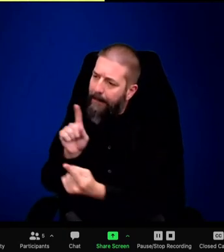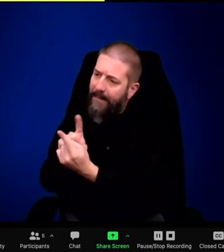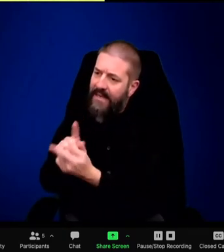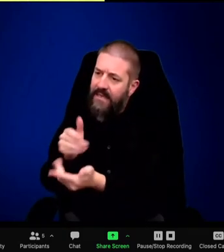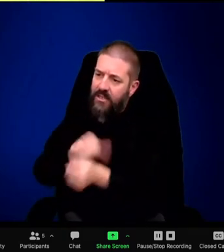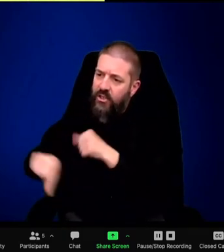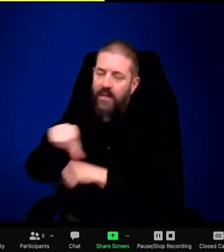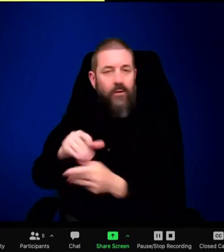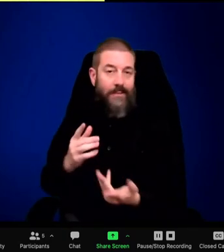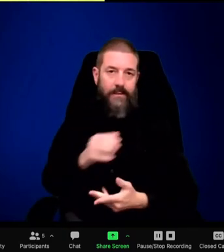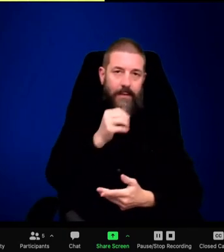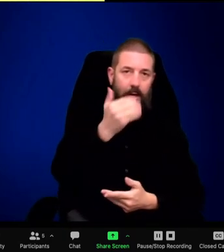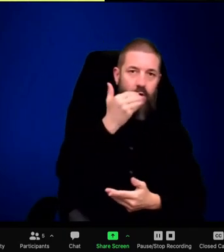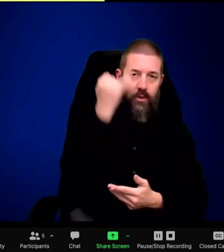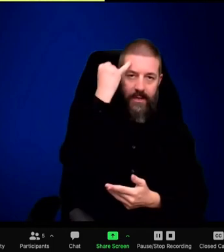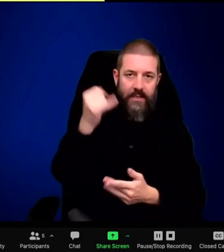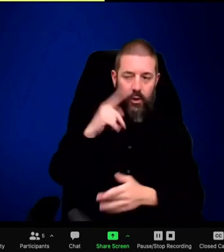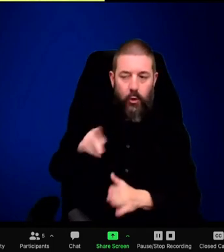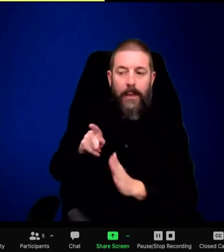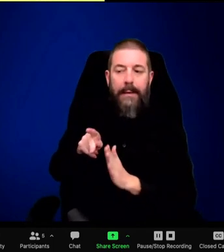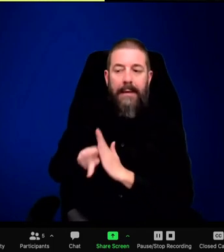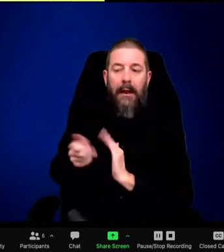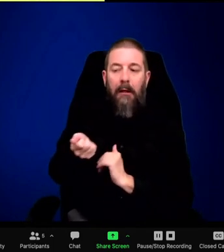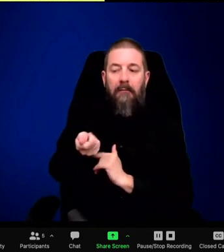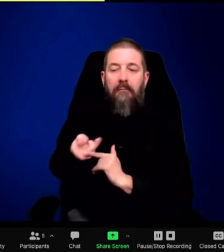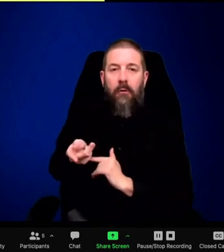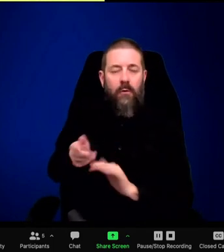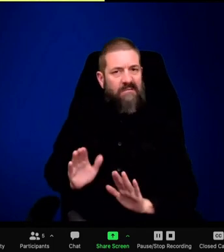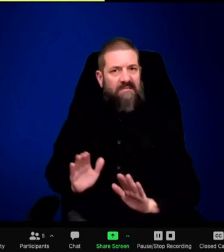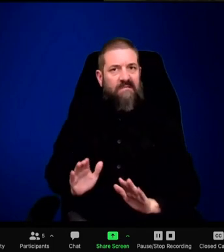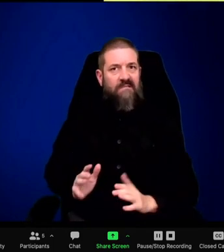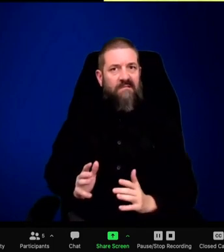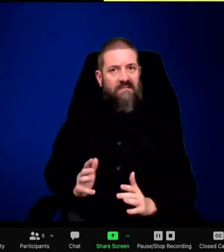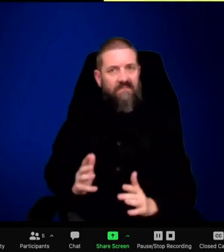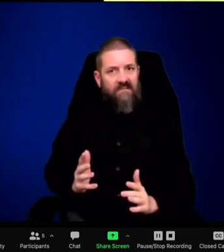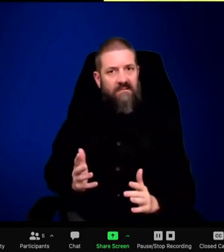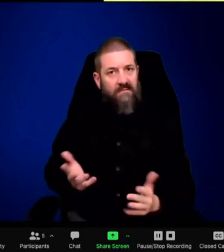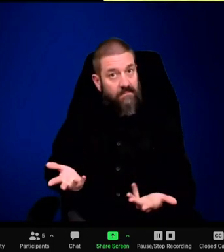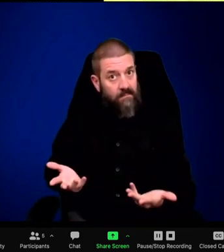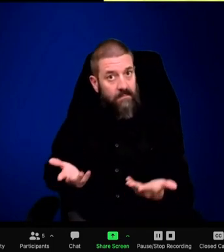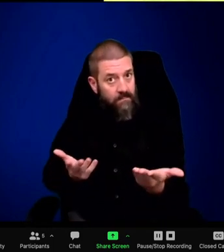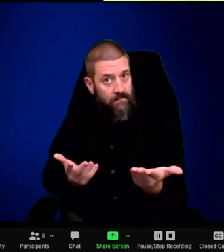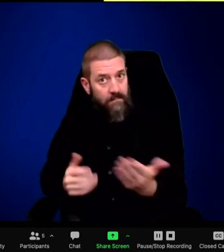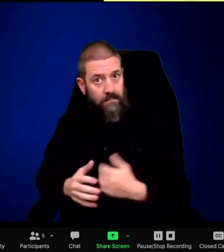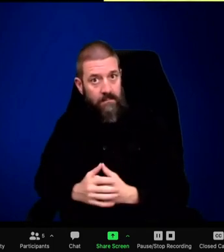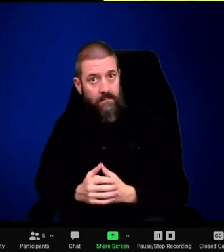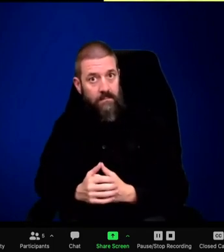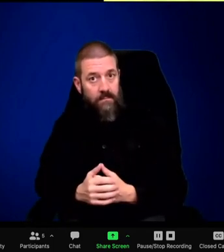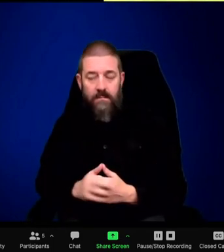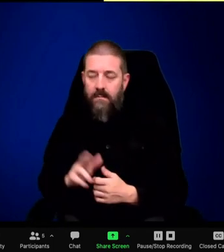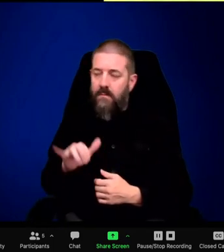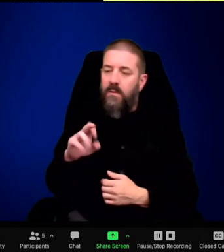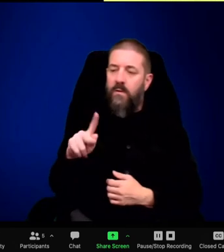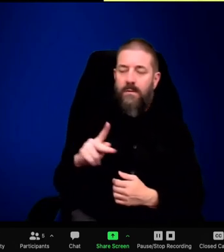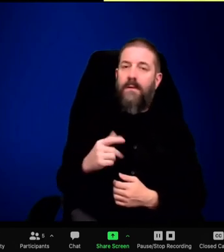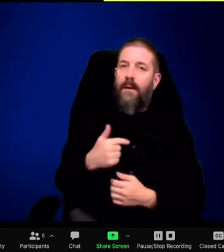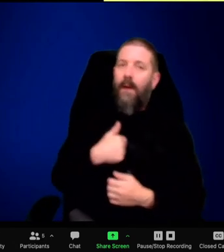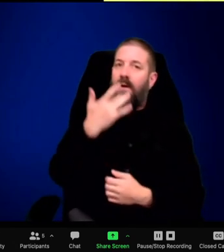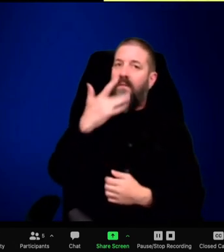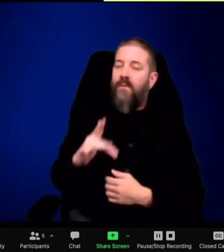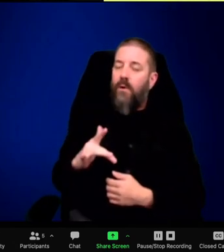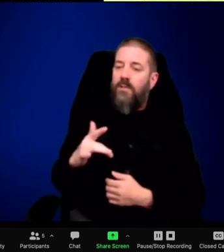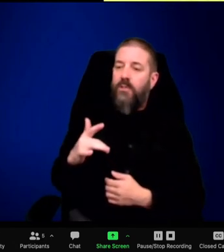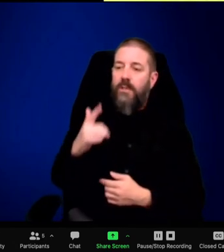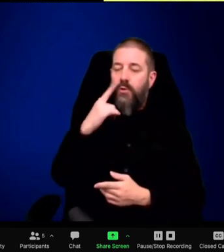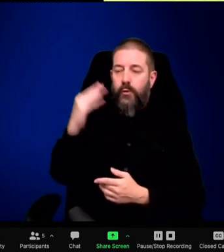Yeah. Talking about how wolves pass down tradition, how they learn from each other. Now, obviously eight learned from 21.